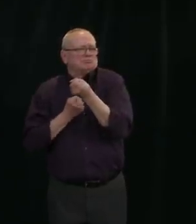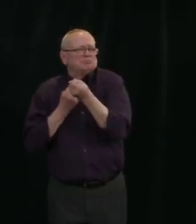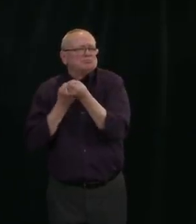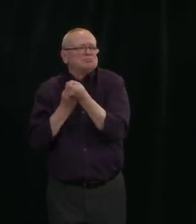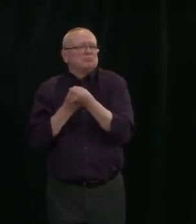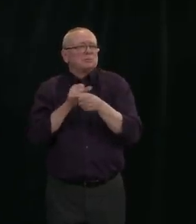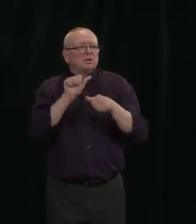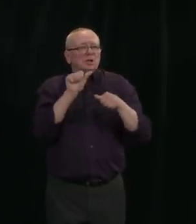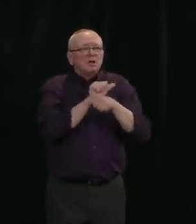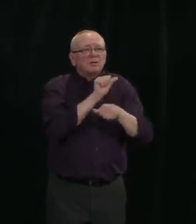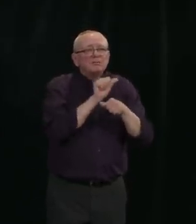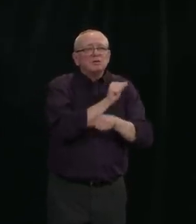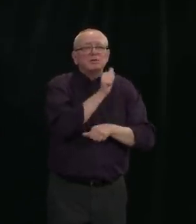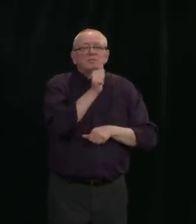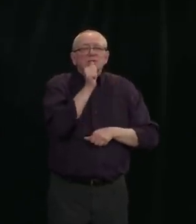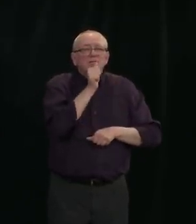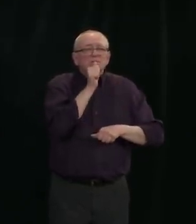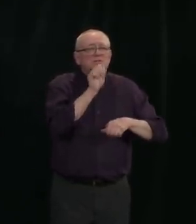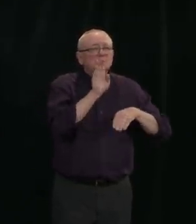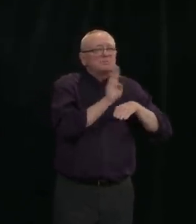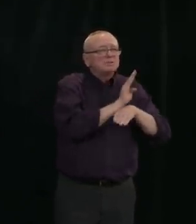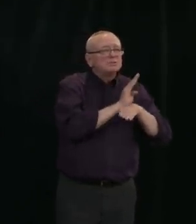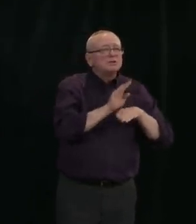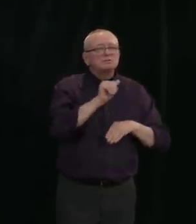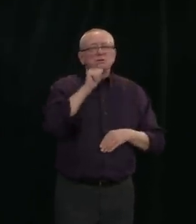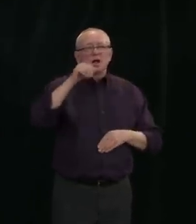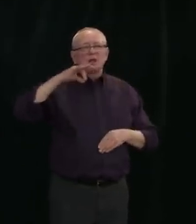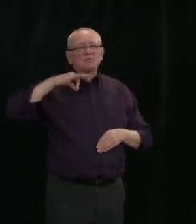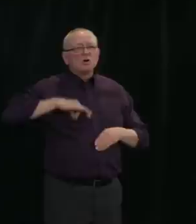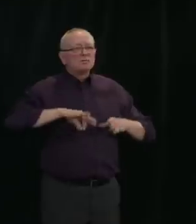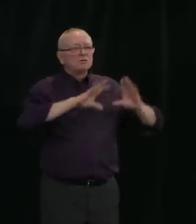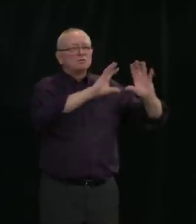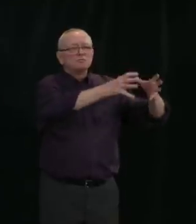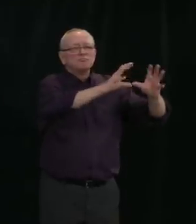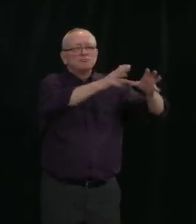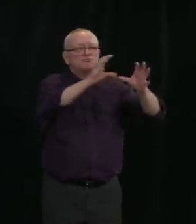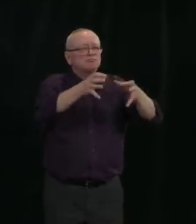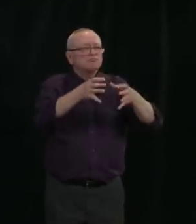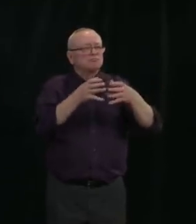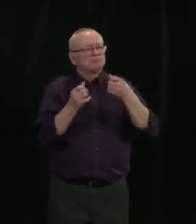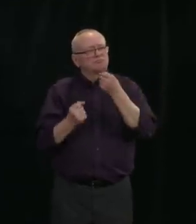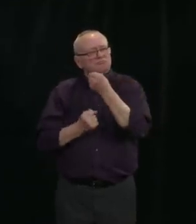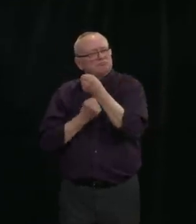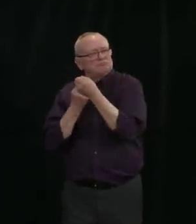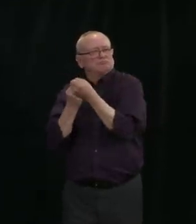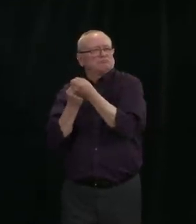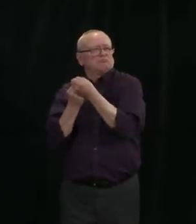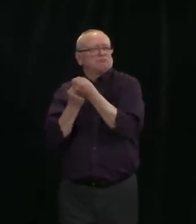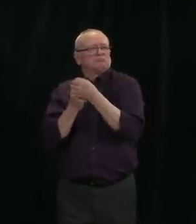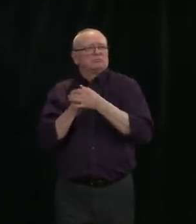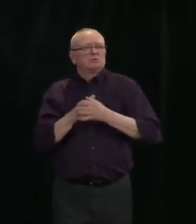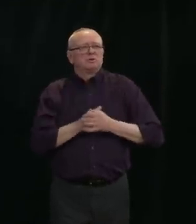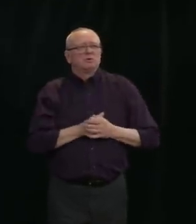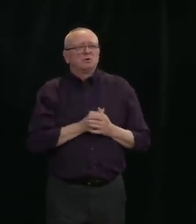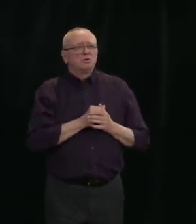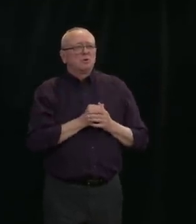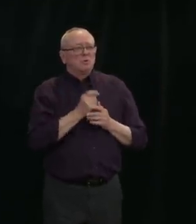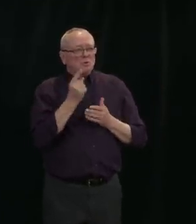sectors. In fact, in just one week, through the Alberta Bits and Pieces Program,